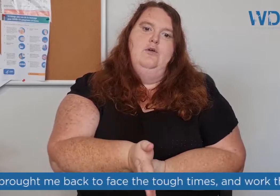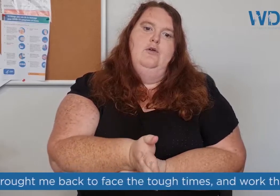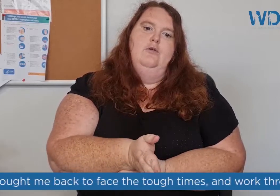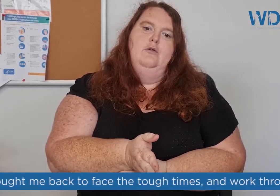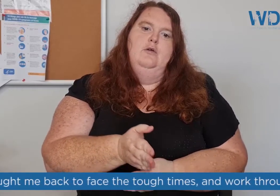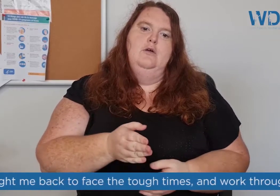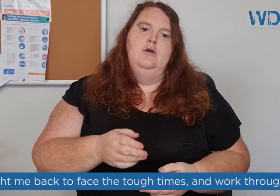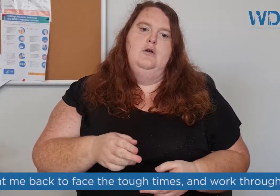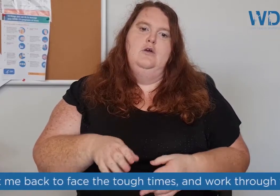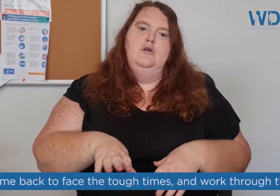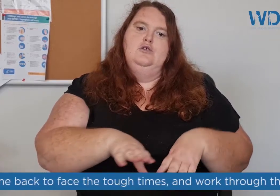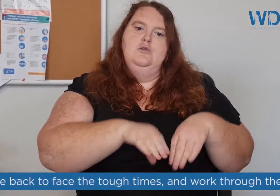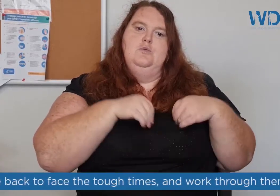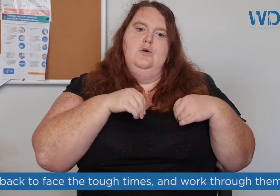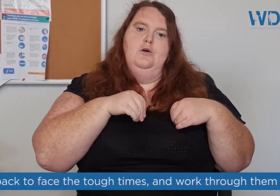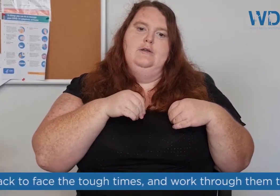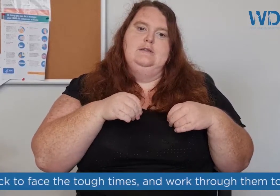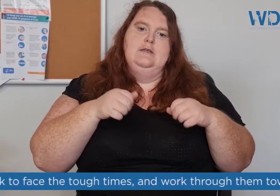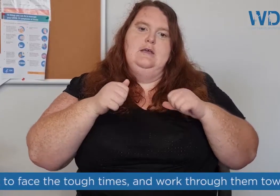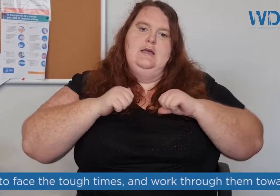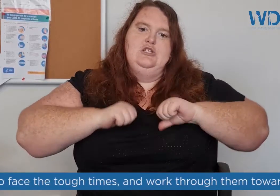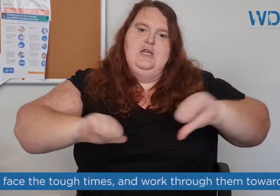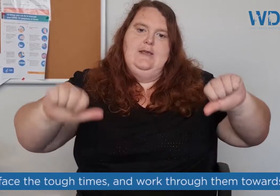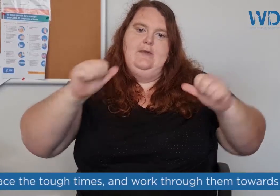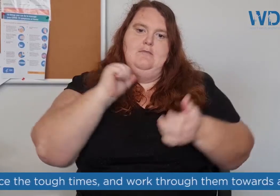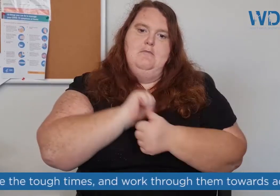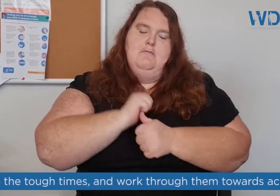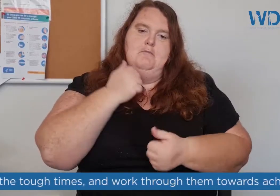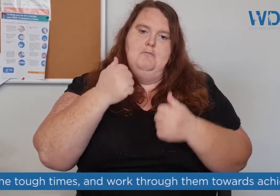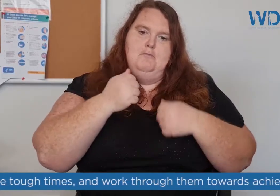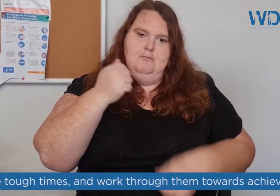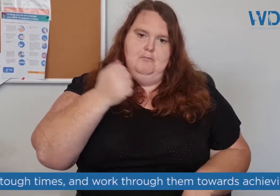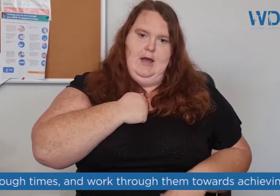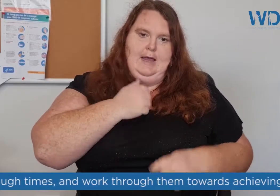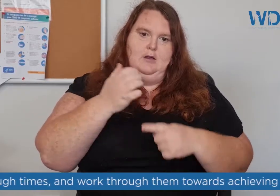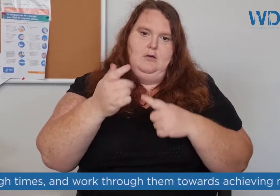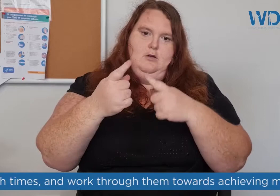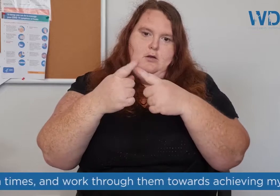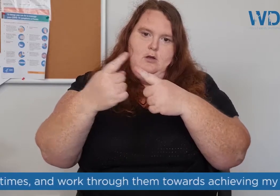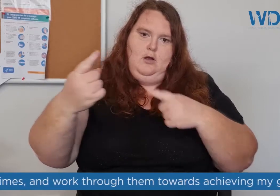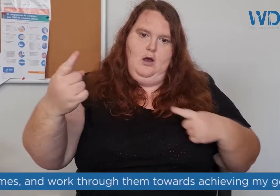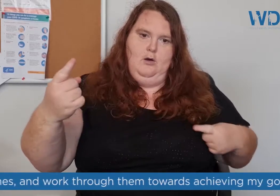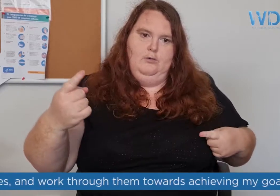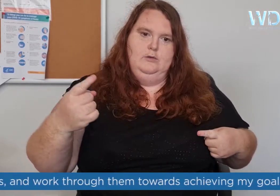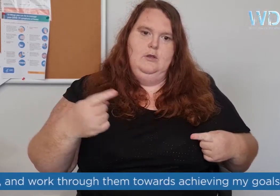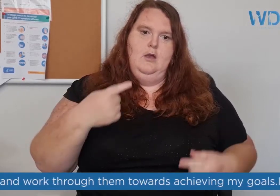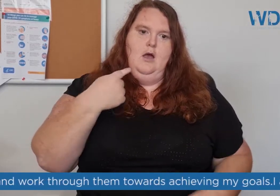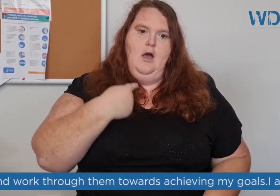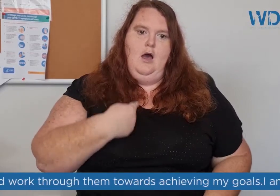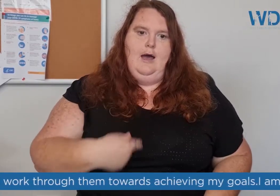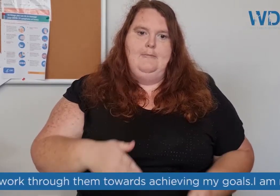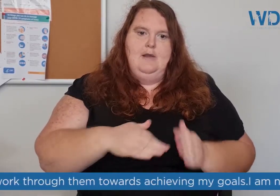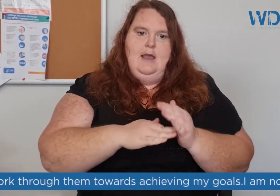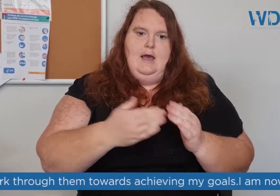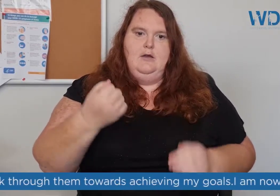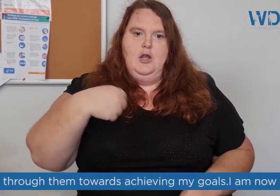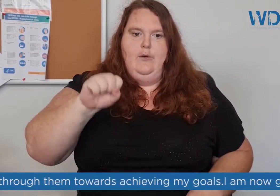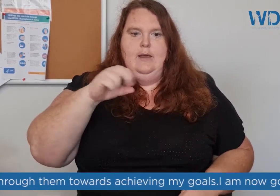towards achieving my goals. I'm now going